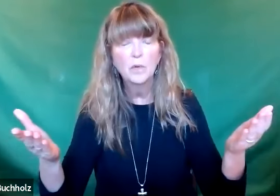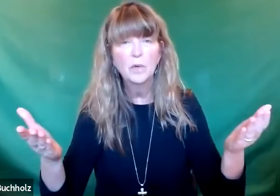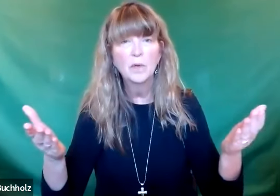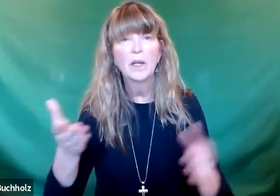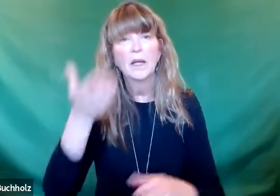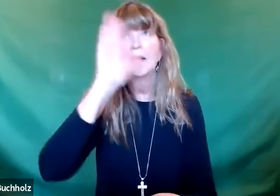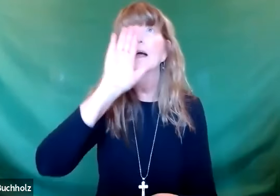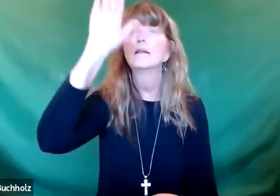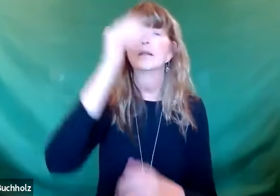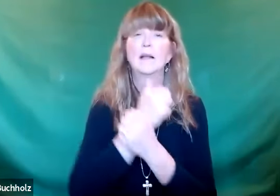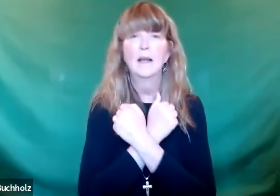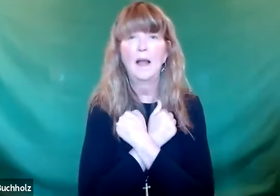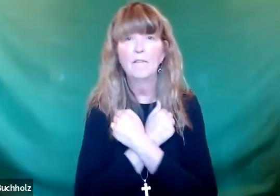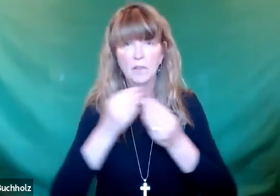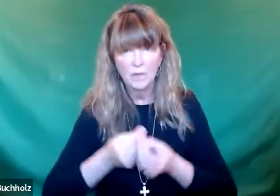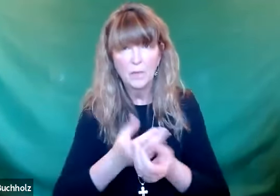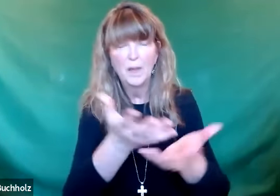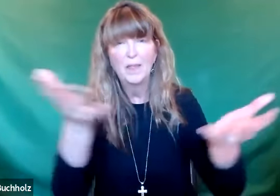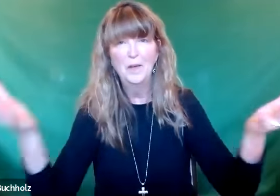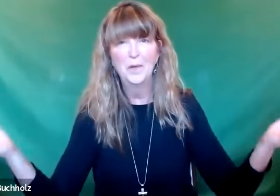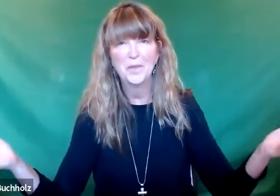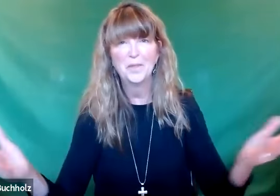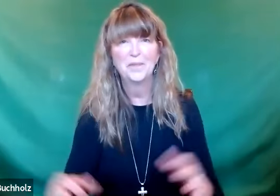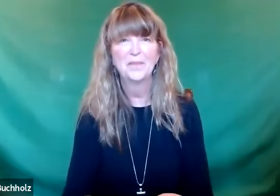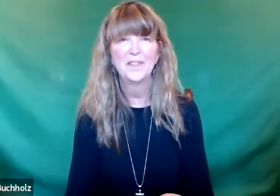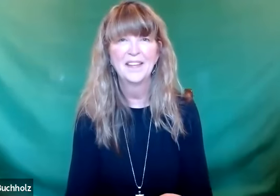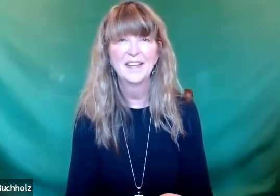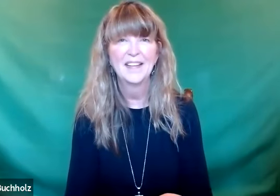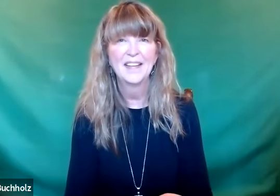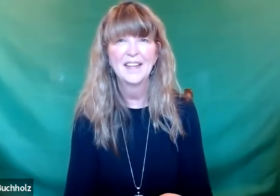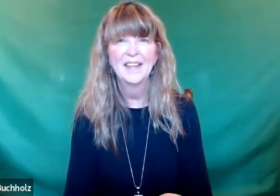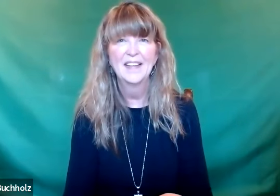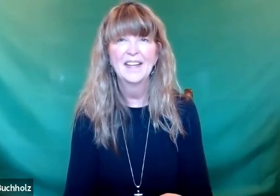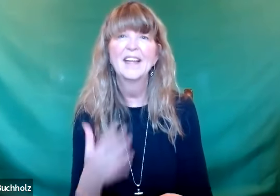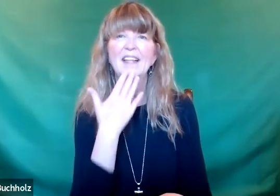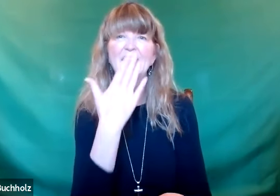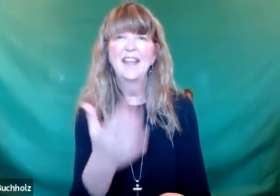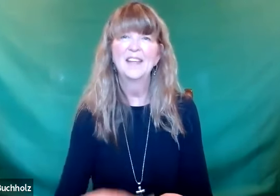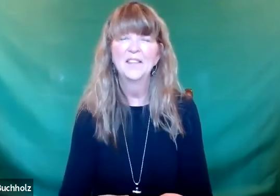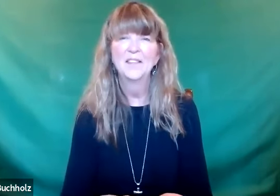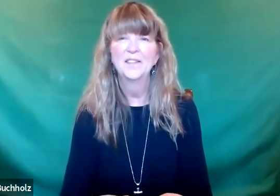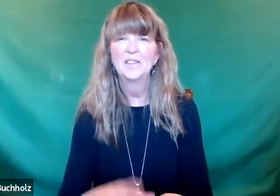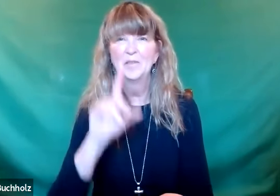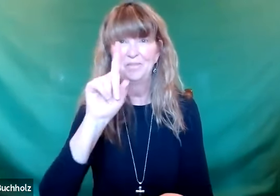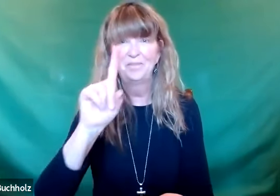God bless all of you. May God's love be with you and also with you. Thank you. you.